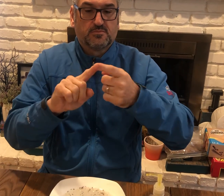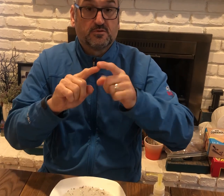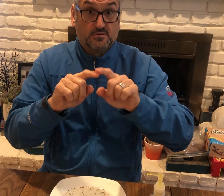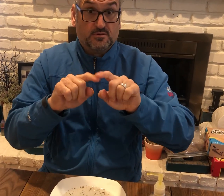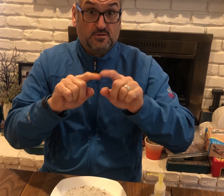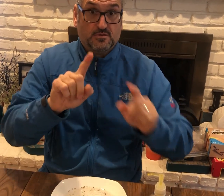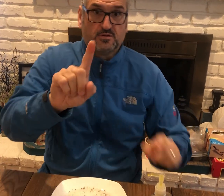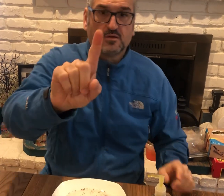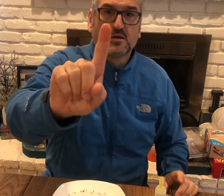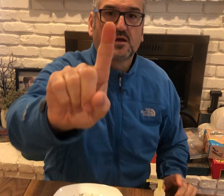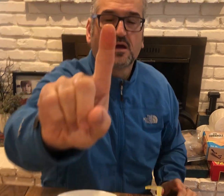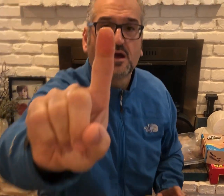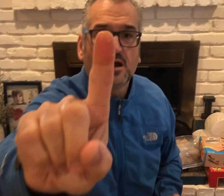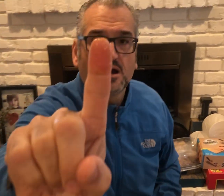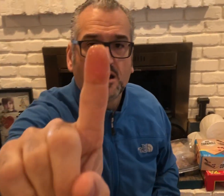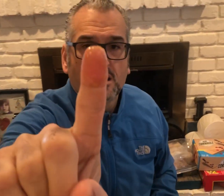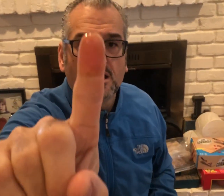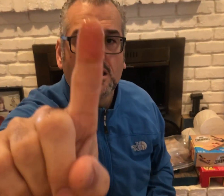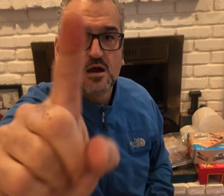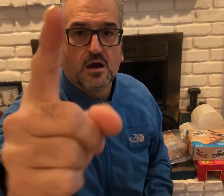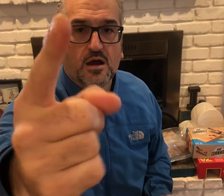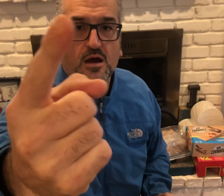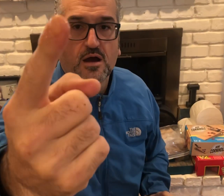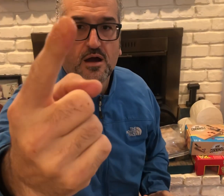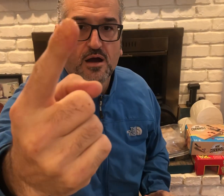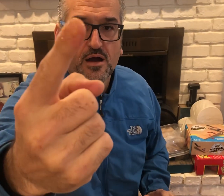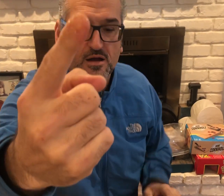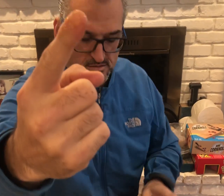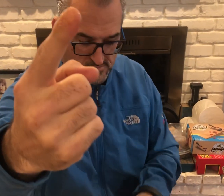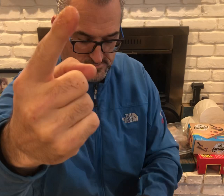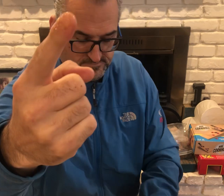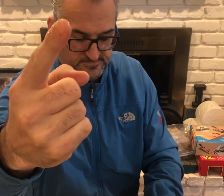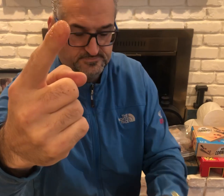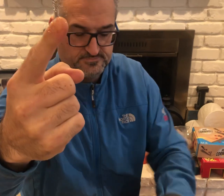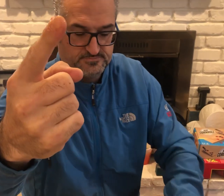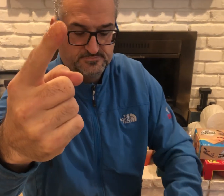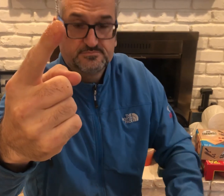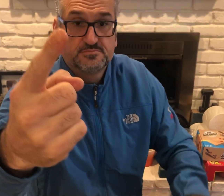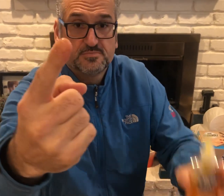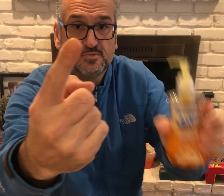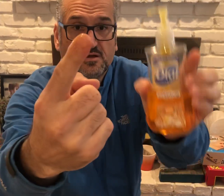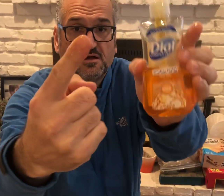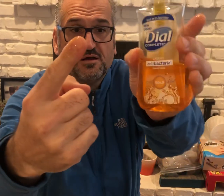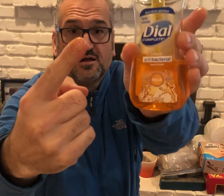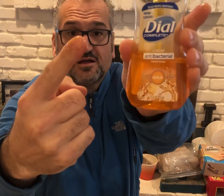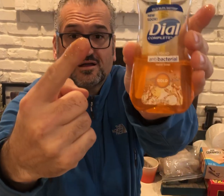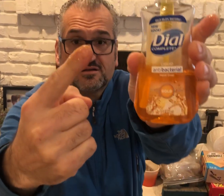No I No I am gonna leave No I No